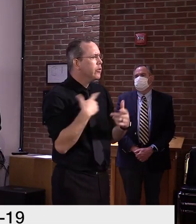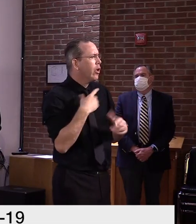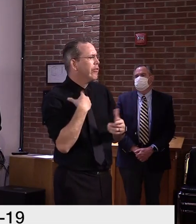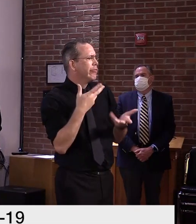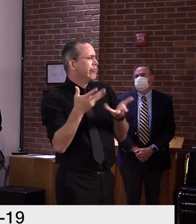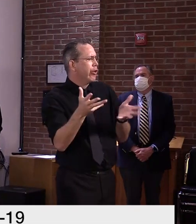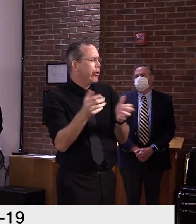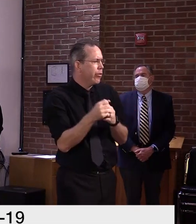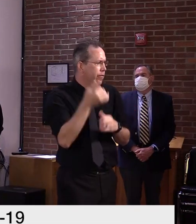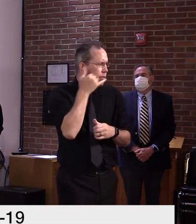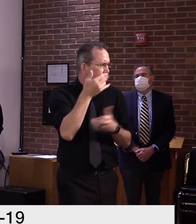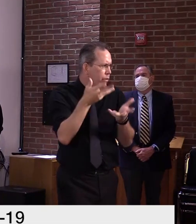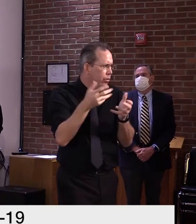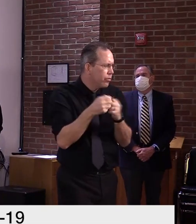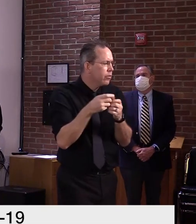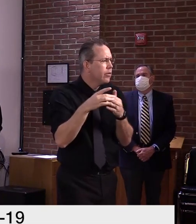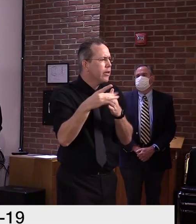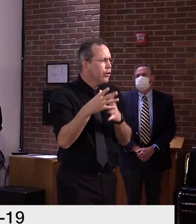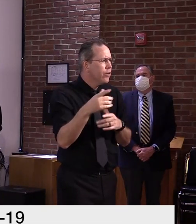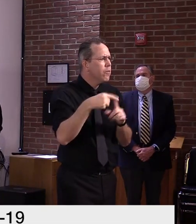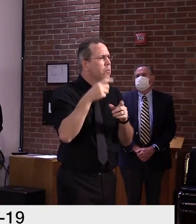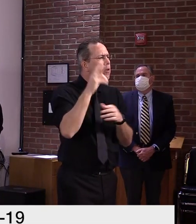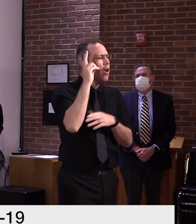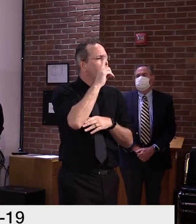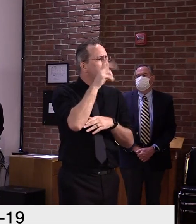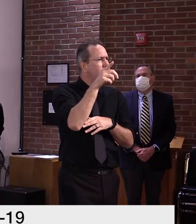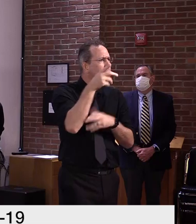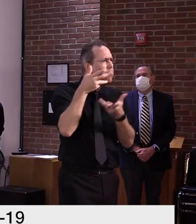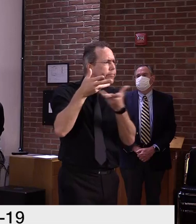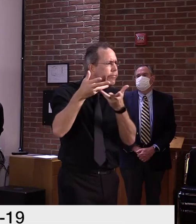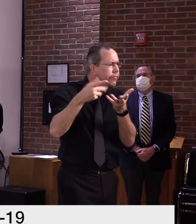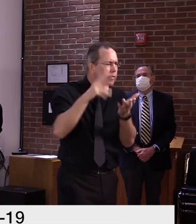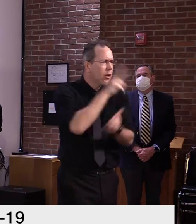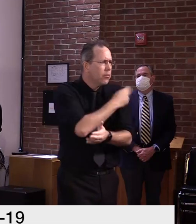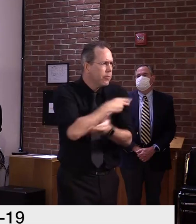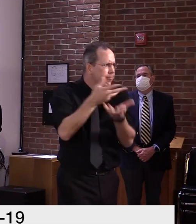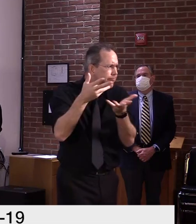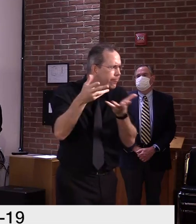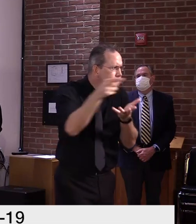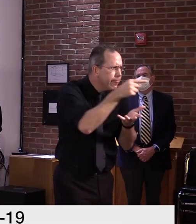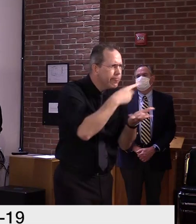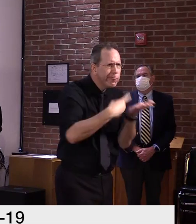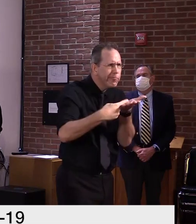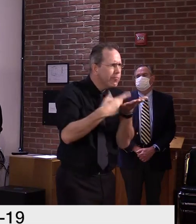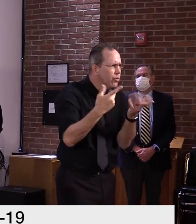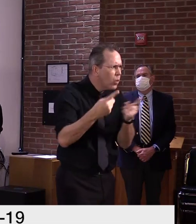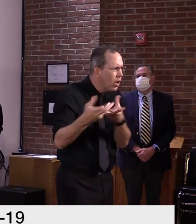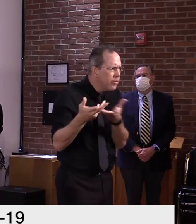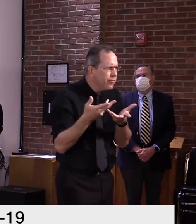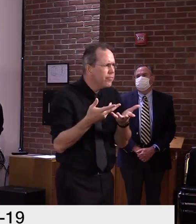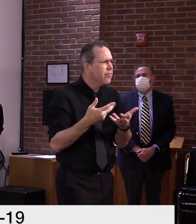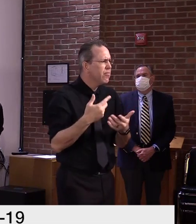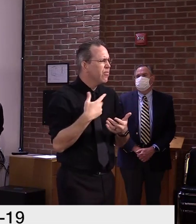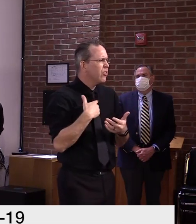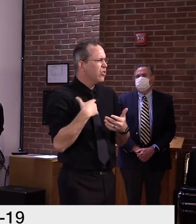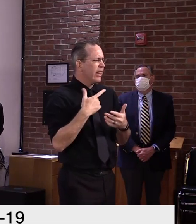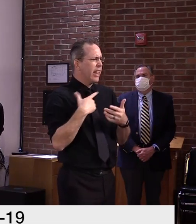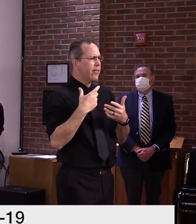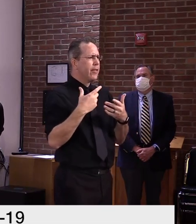medical centers around the state and with the head of their association of hospitals and health systems,